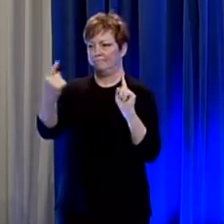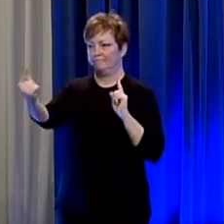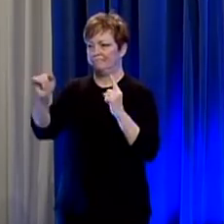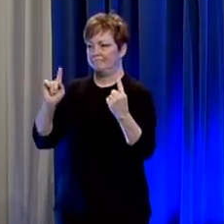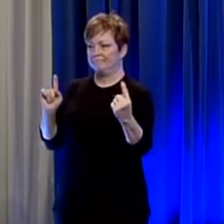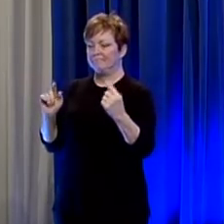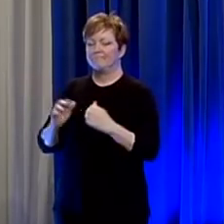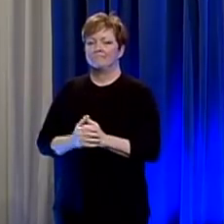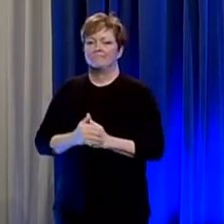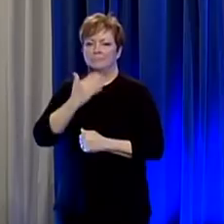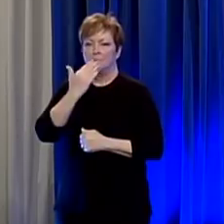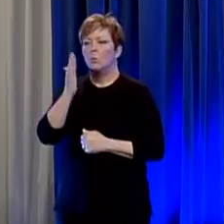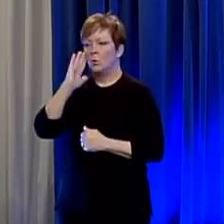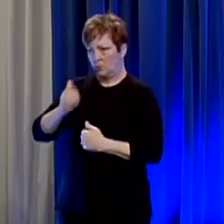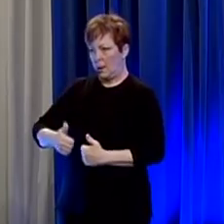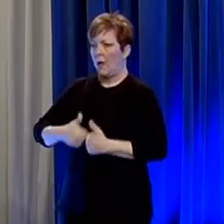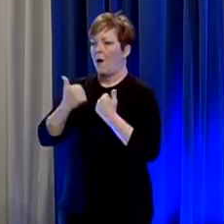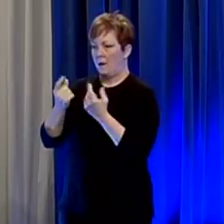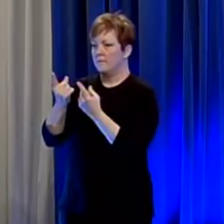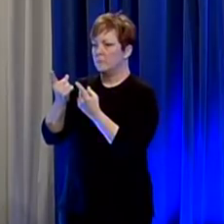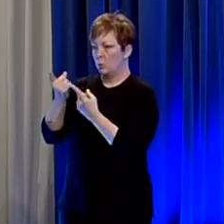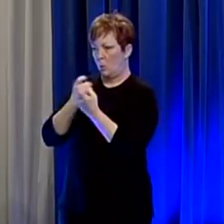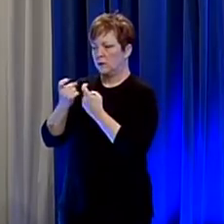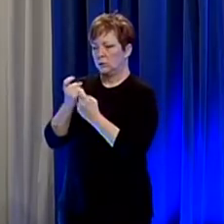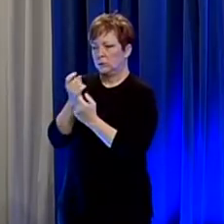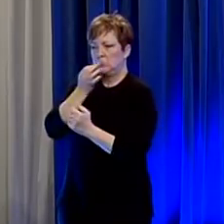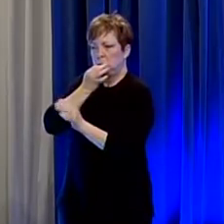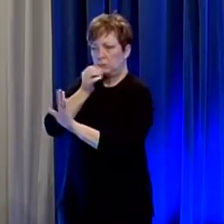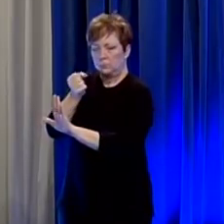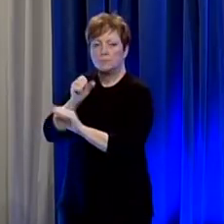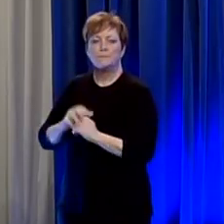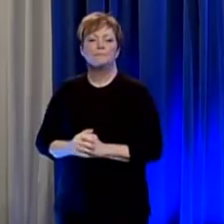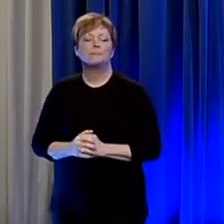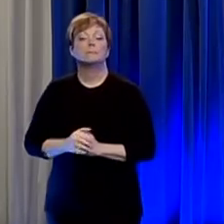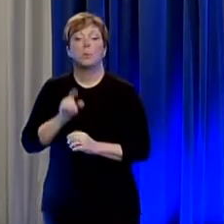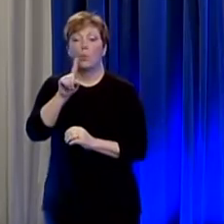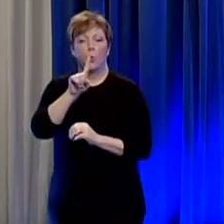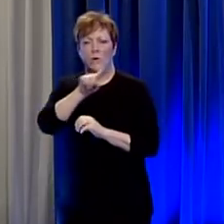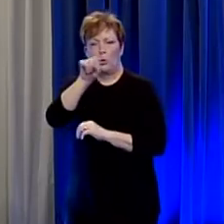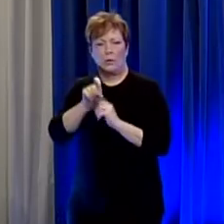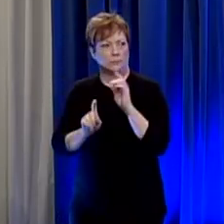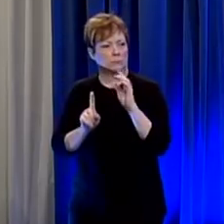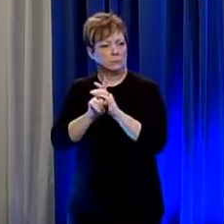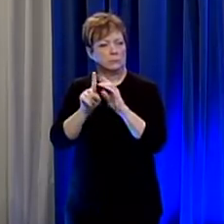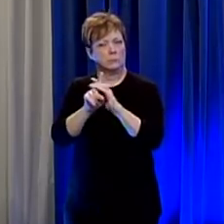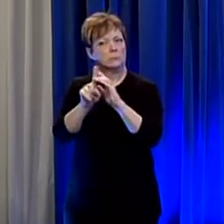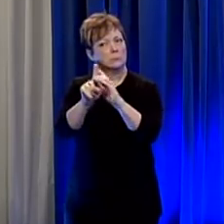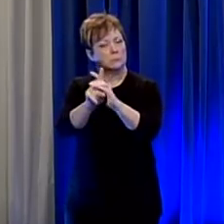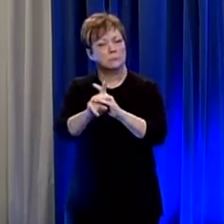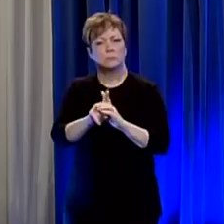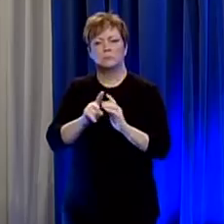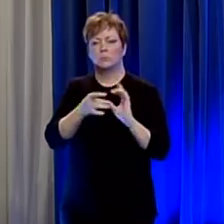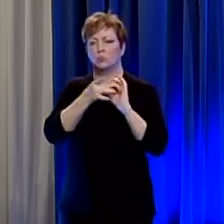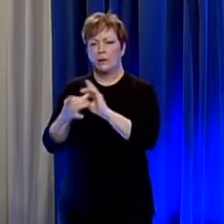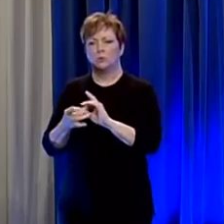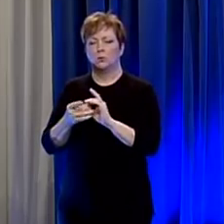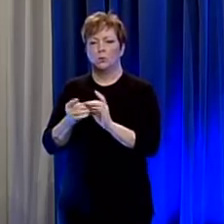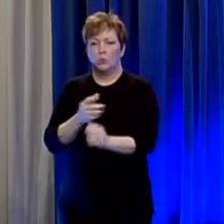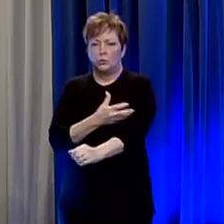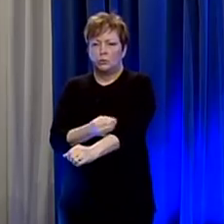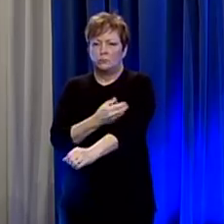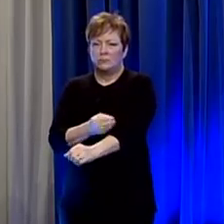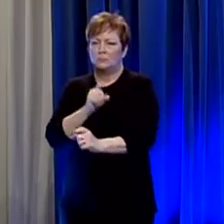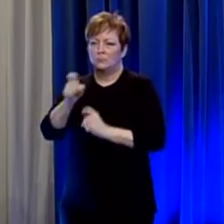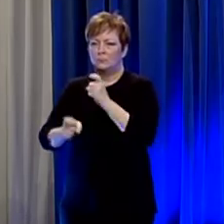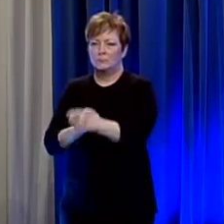live questions from all of you in just a minute one question that's come up more than once is related to blood donations in